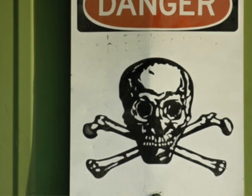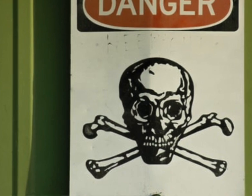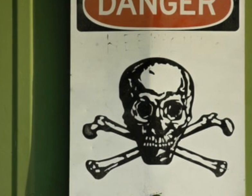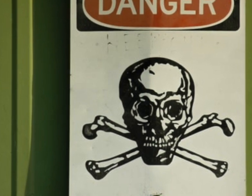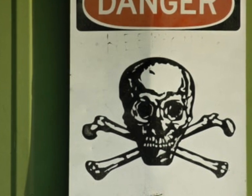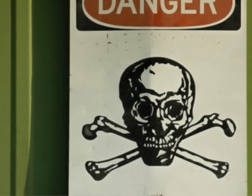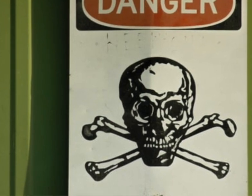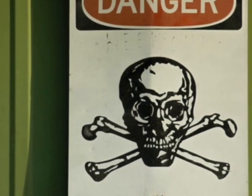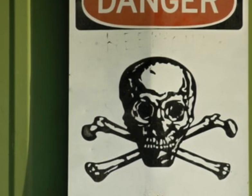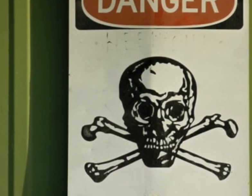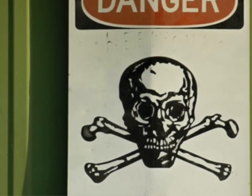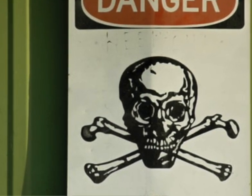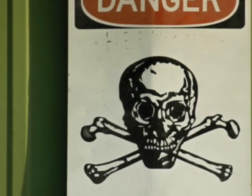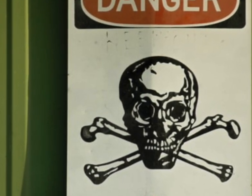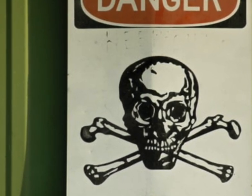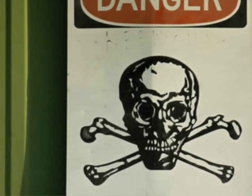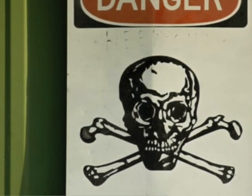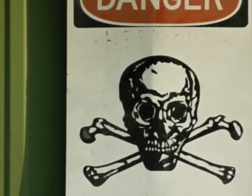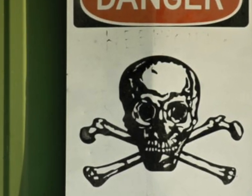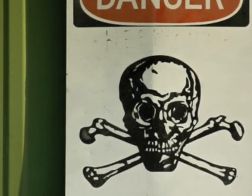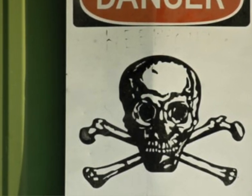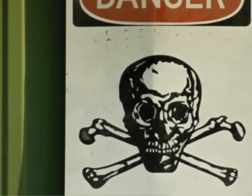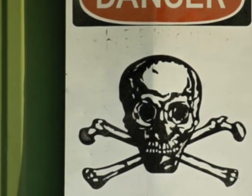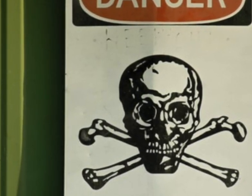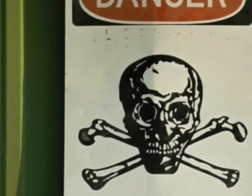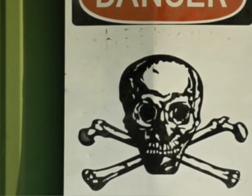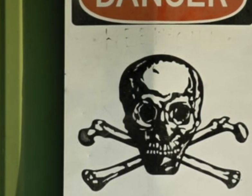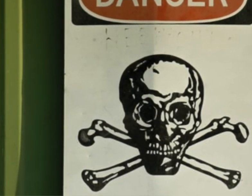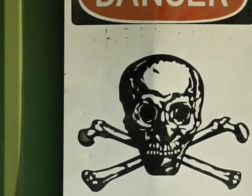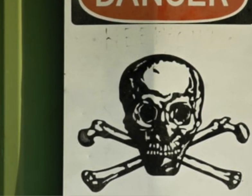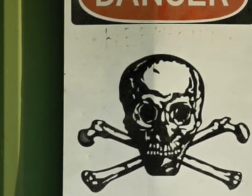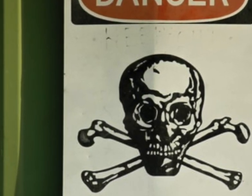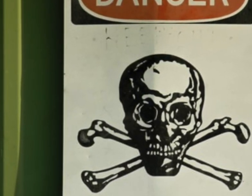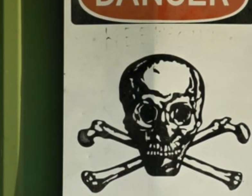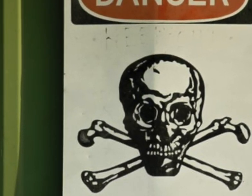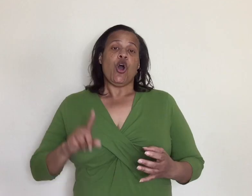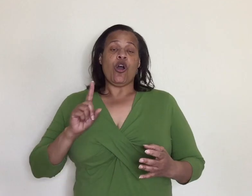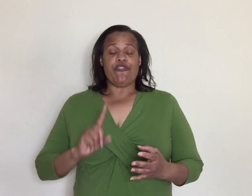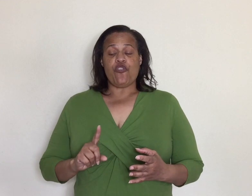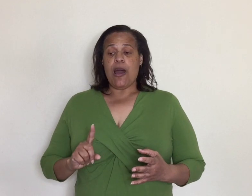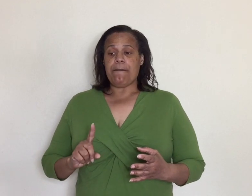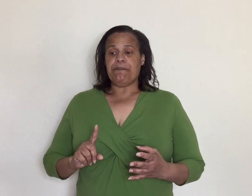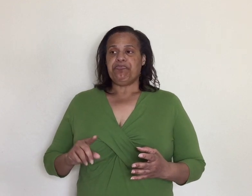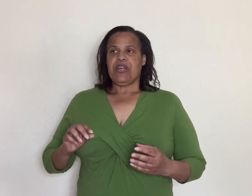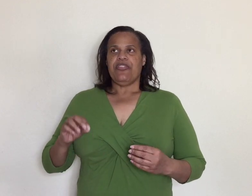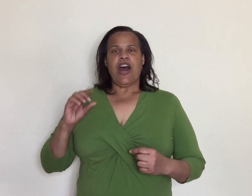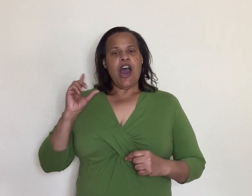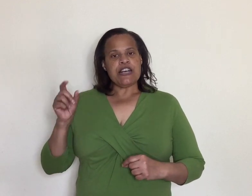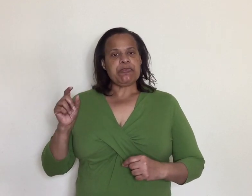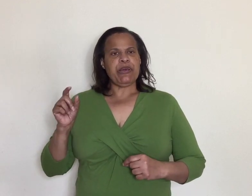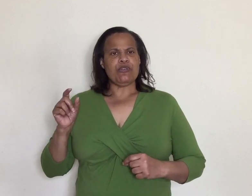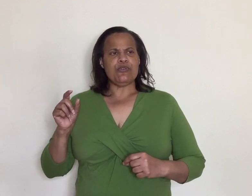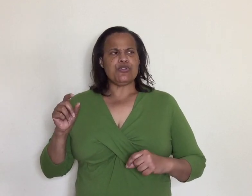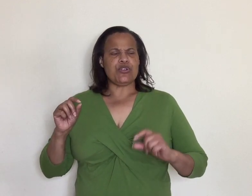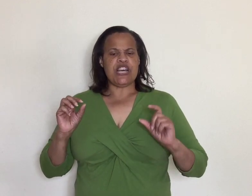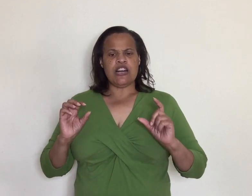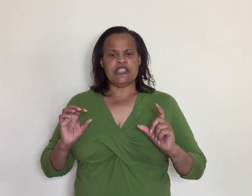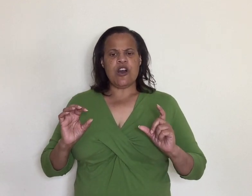because it is so much we don't know a lot of our statistics are from the hospitals or doctor's